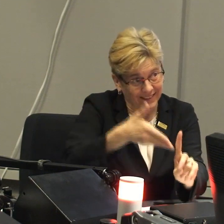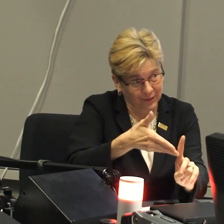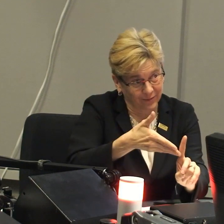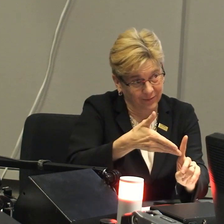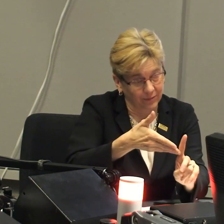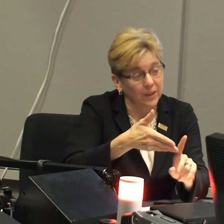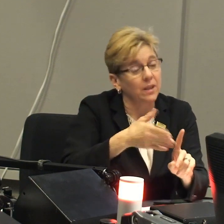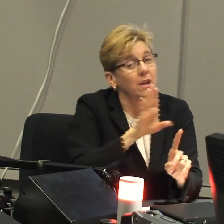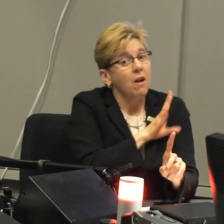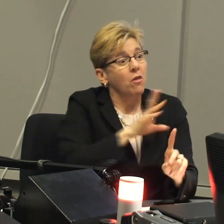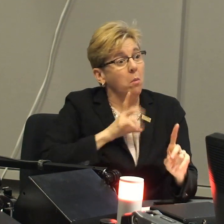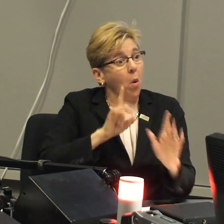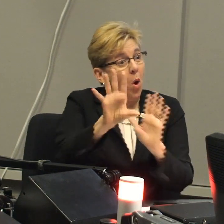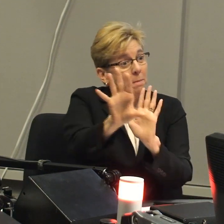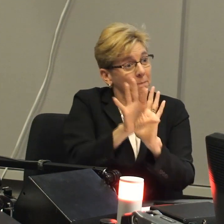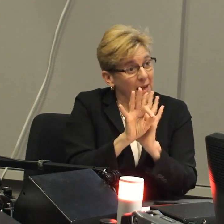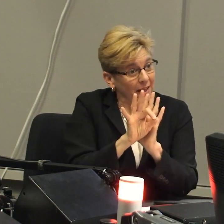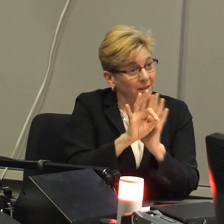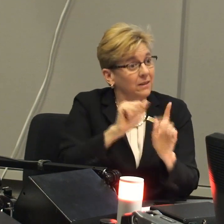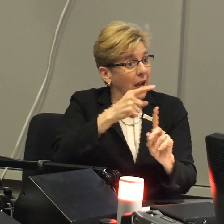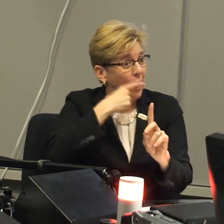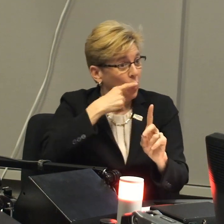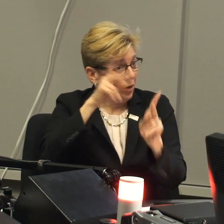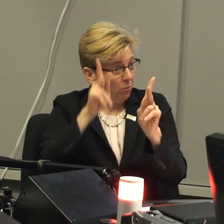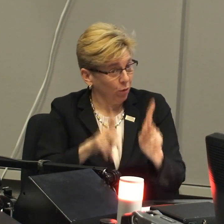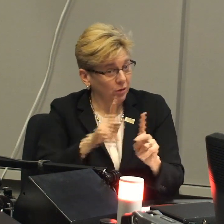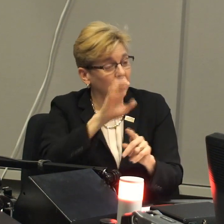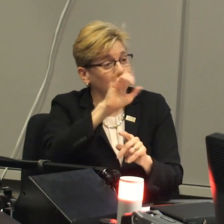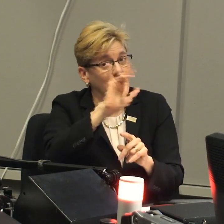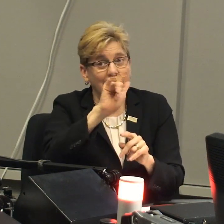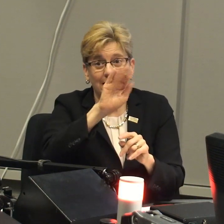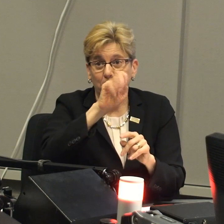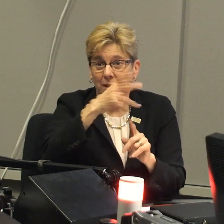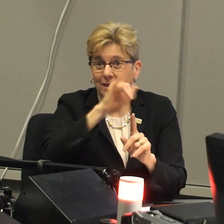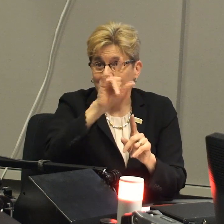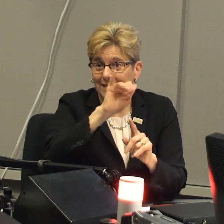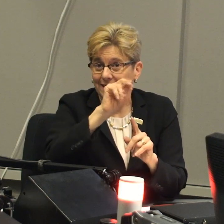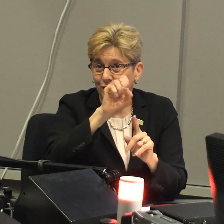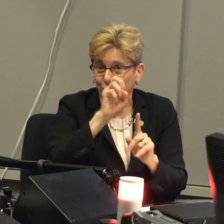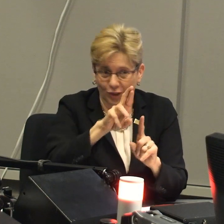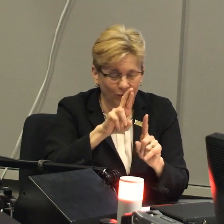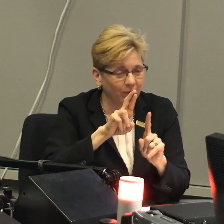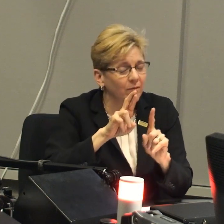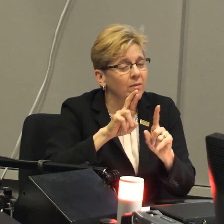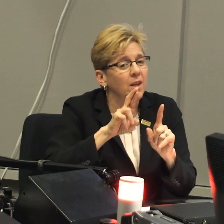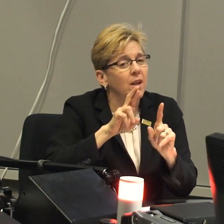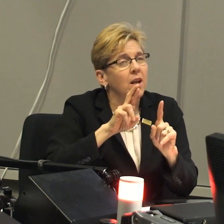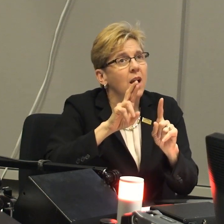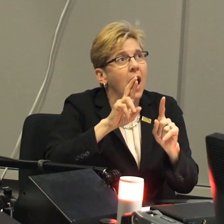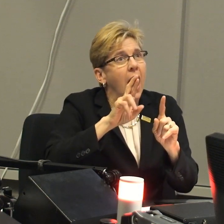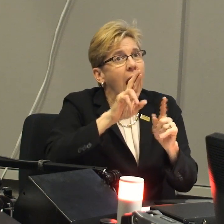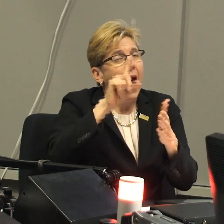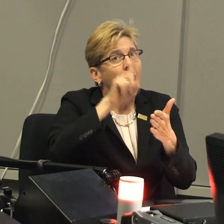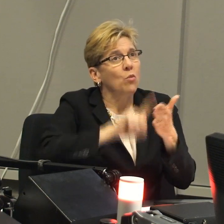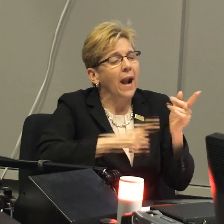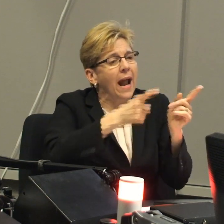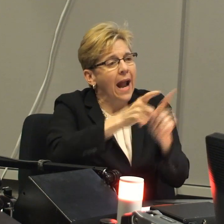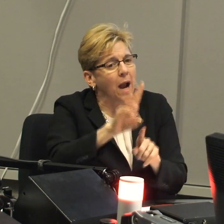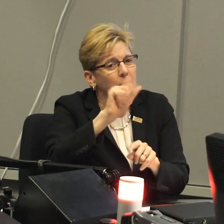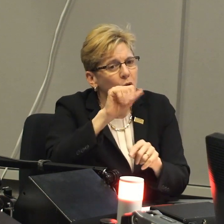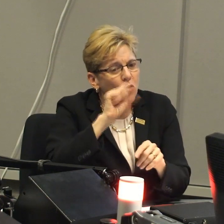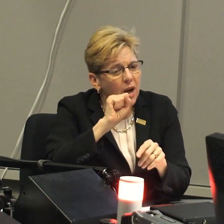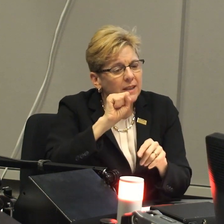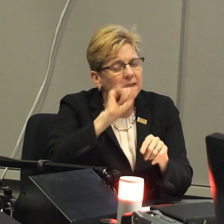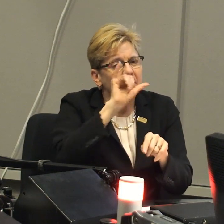there were some deaf finalists in the pool. But the board actually picked a hearing person, Elizabeth Zinser, to become president.